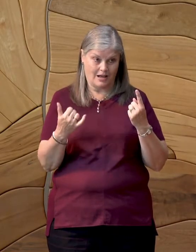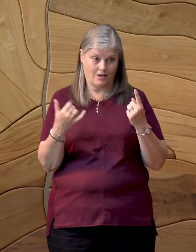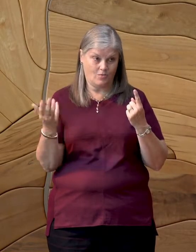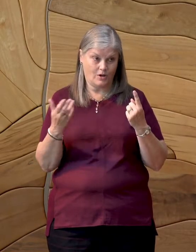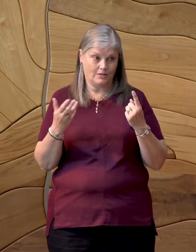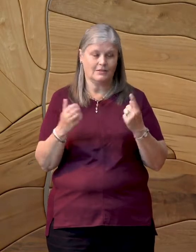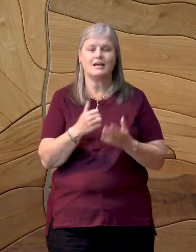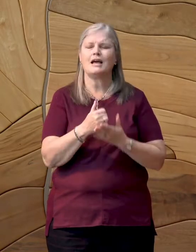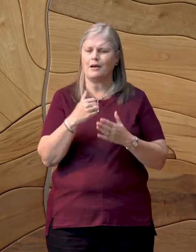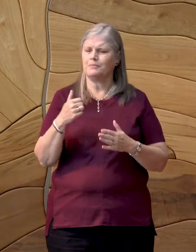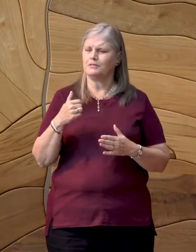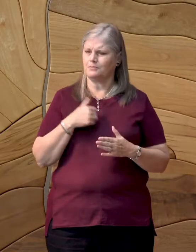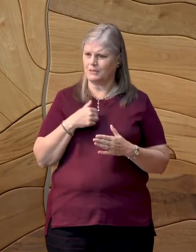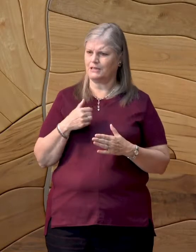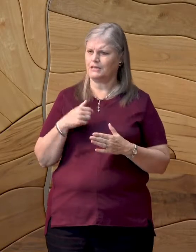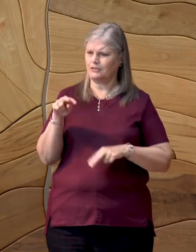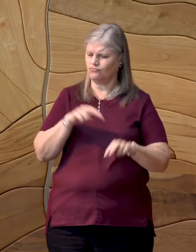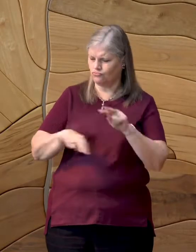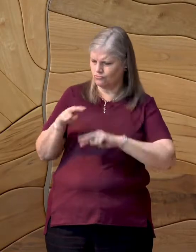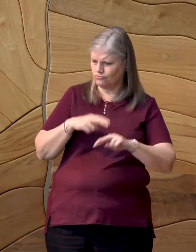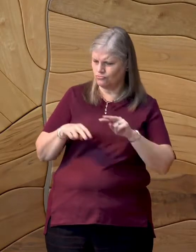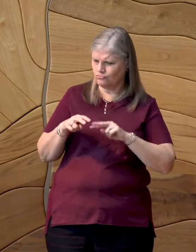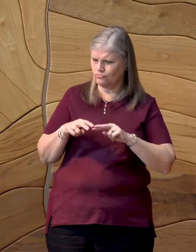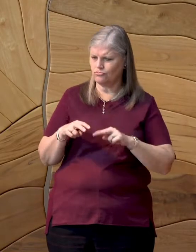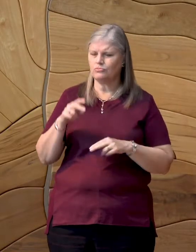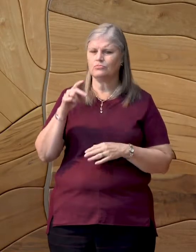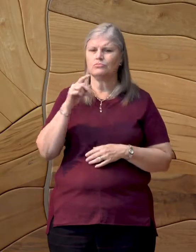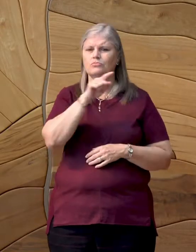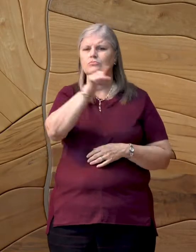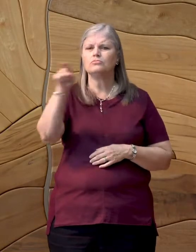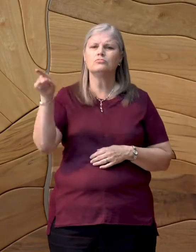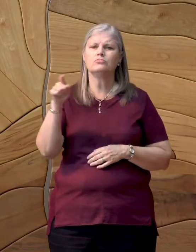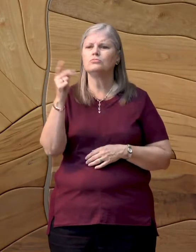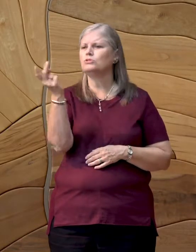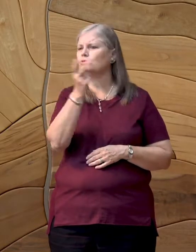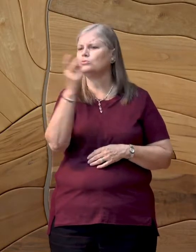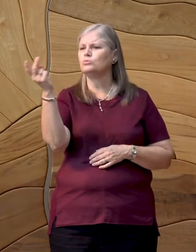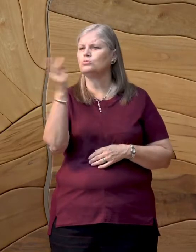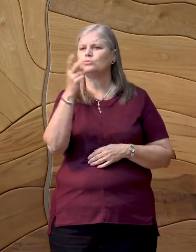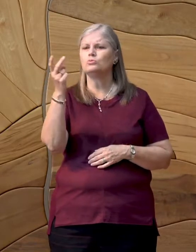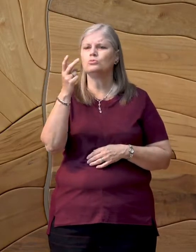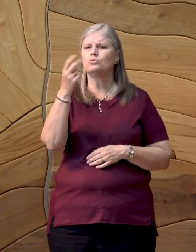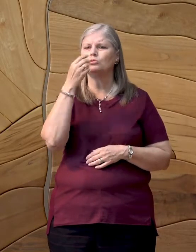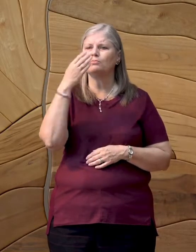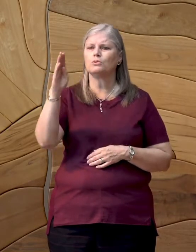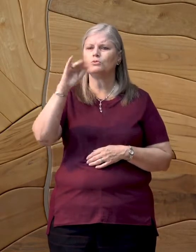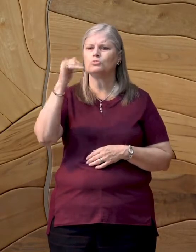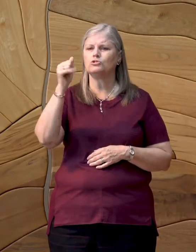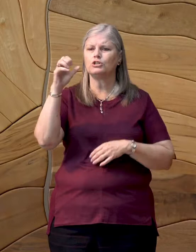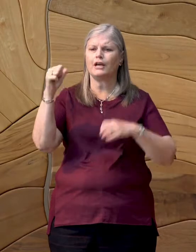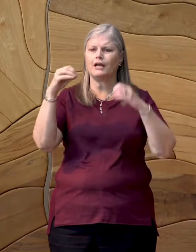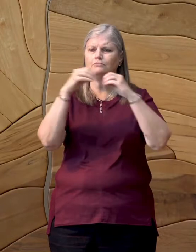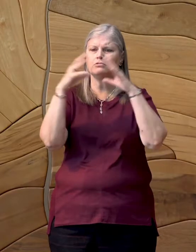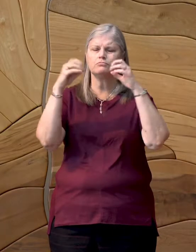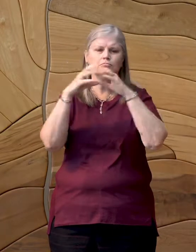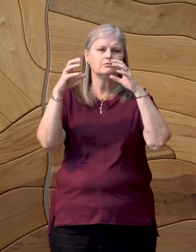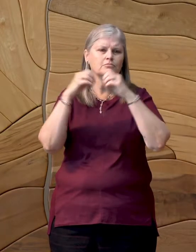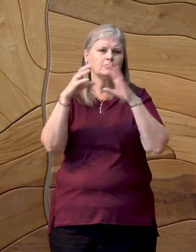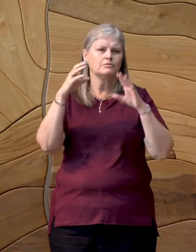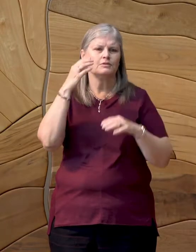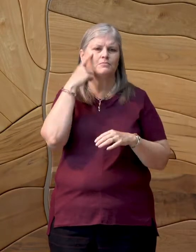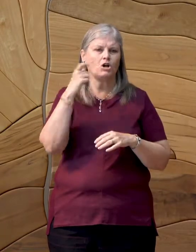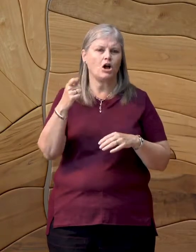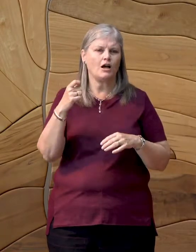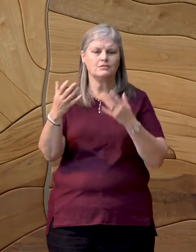which helps me adjudicate the squeaking complaints of two plump jays bluffing each other over a piece of